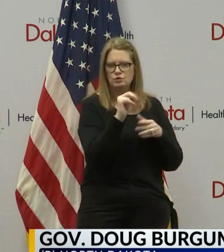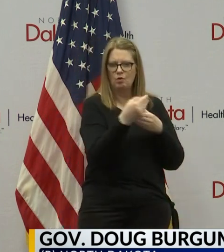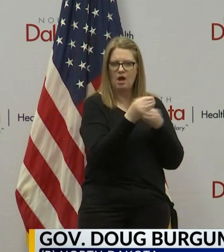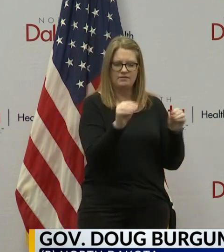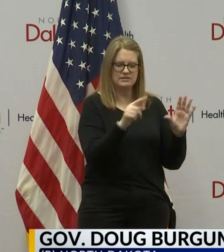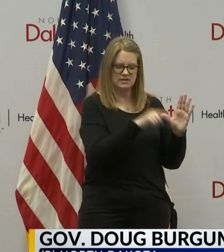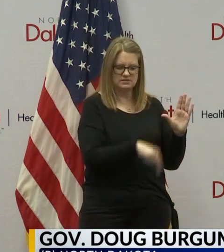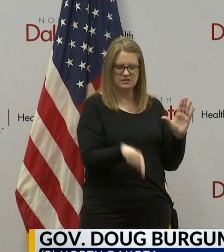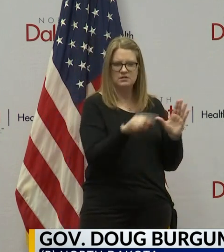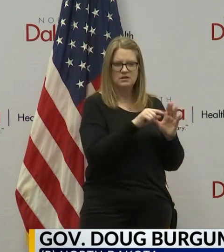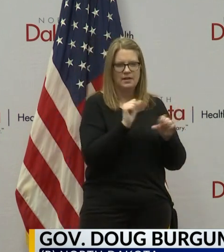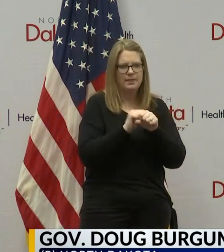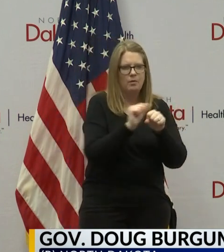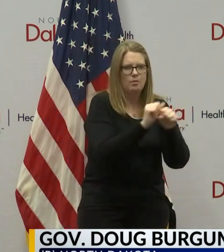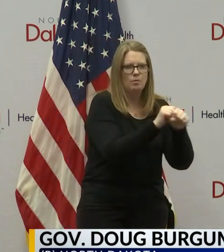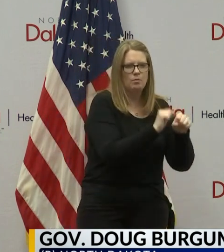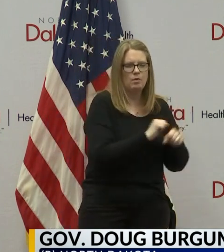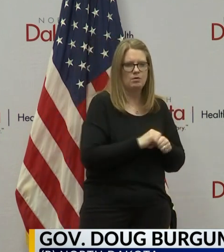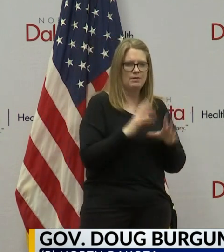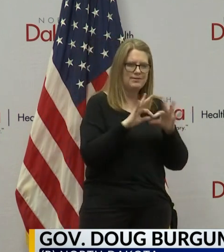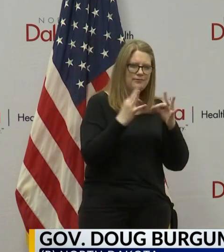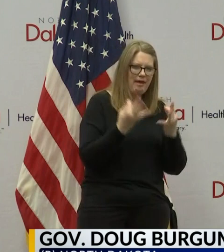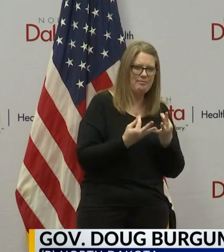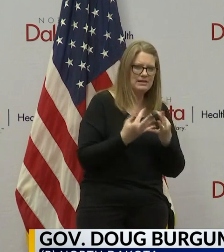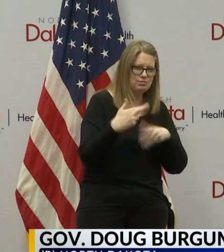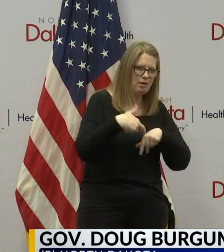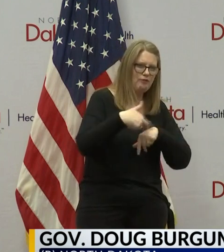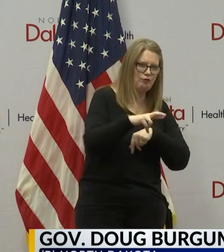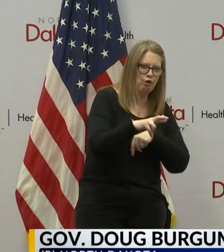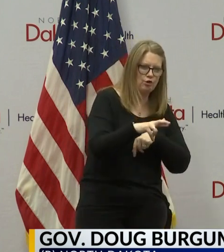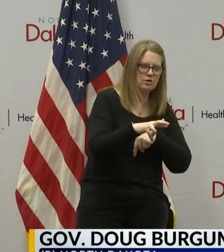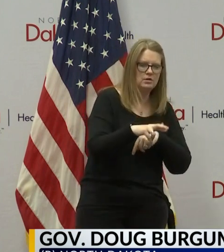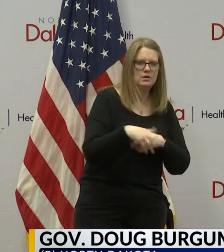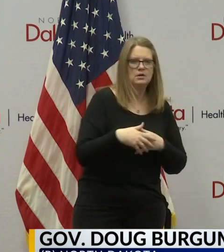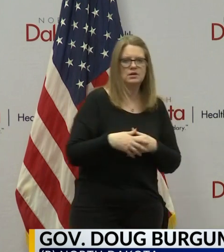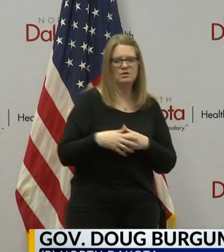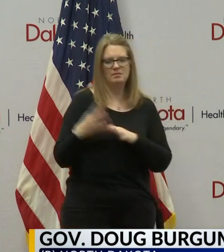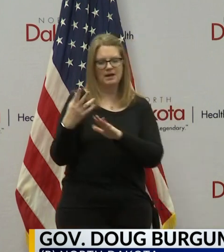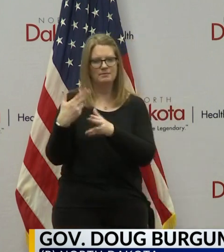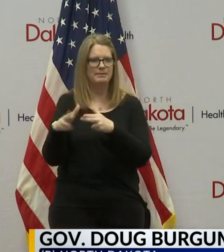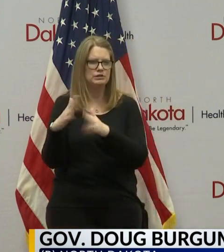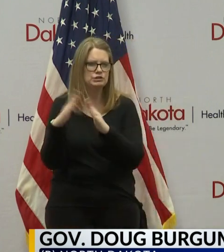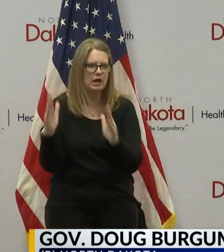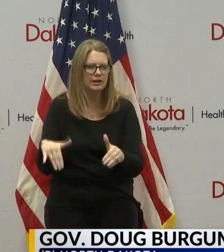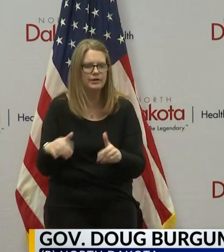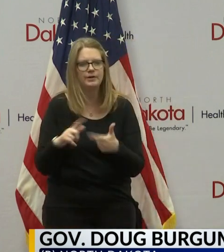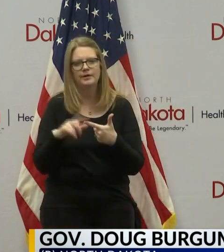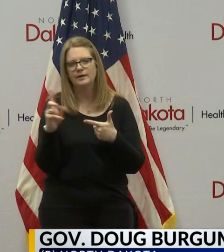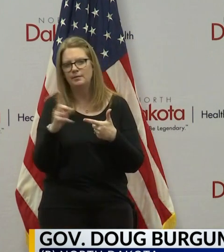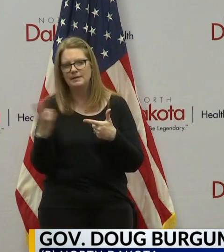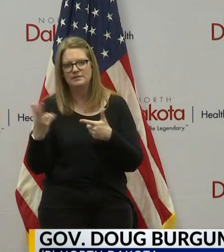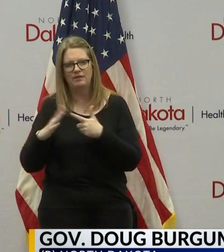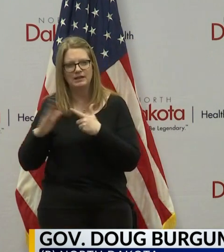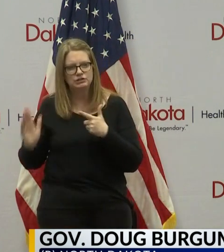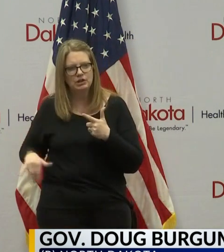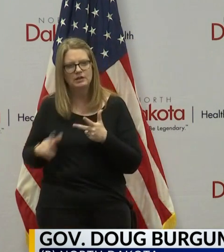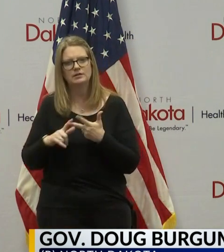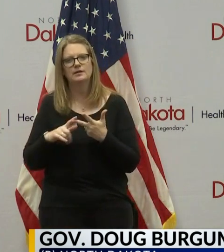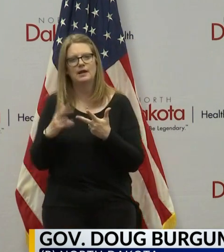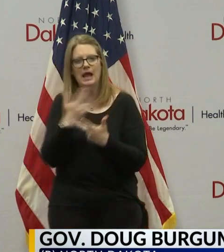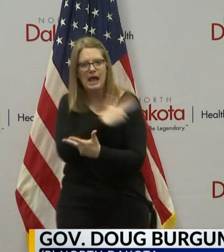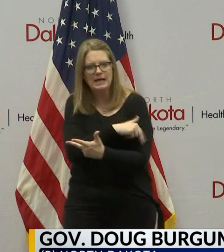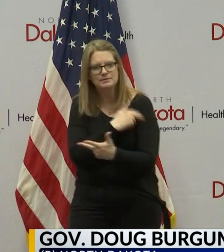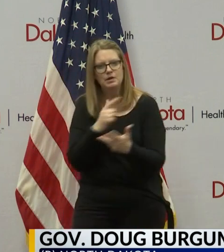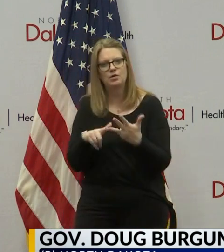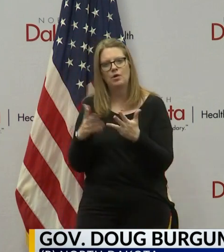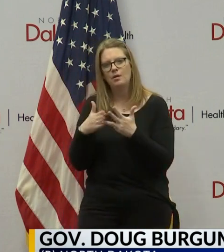individuals or families that are referred to the program by a homeless shelter, a domestic violence shelter, a hospital, a public health unit,